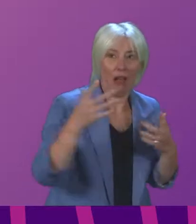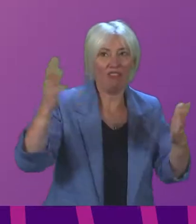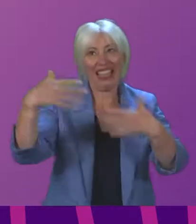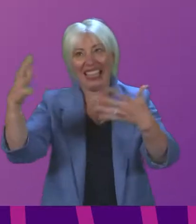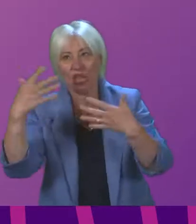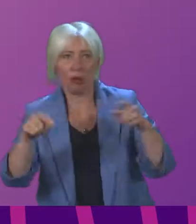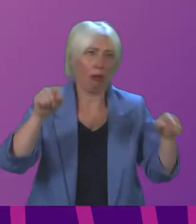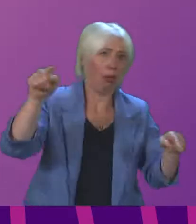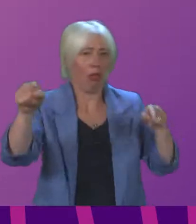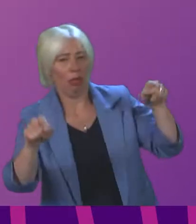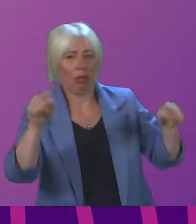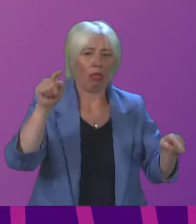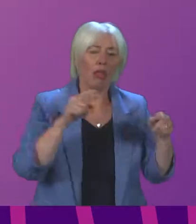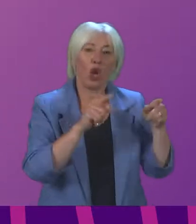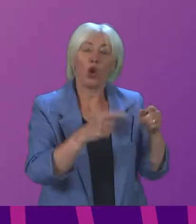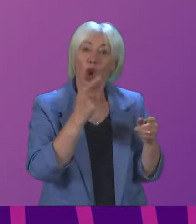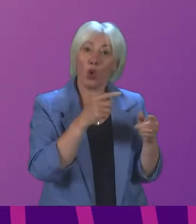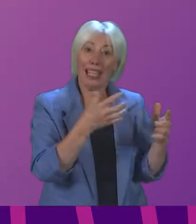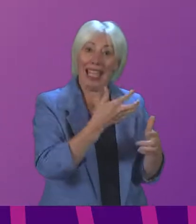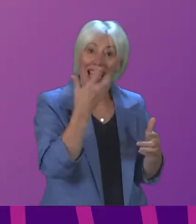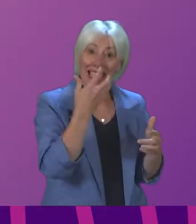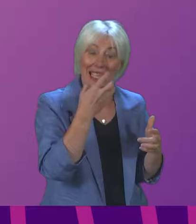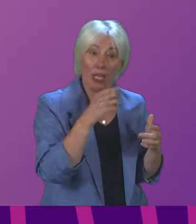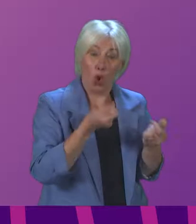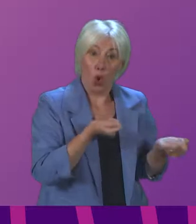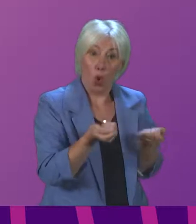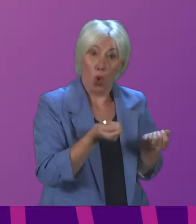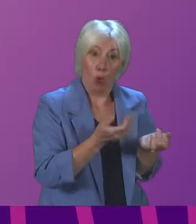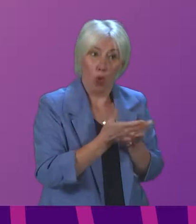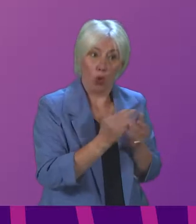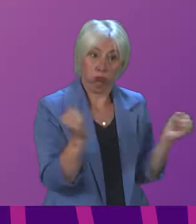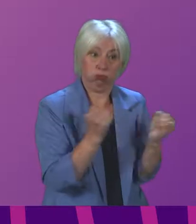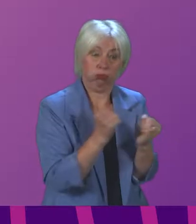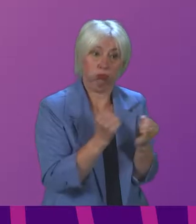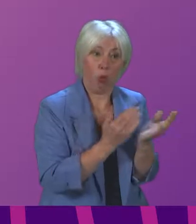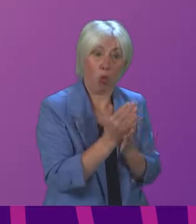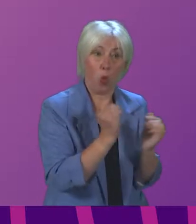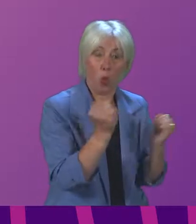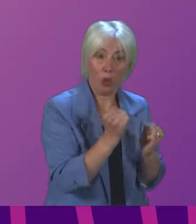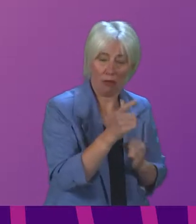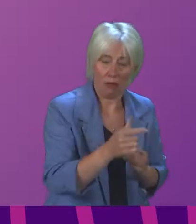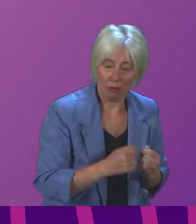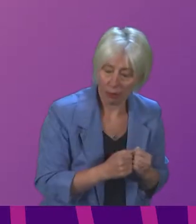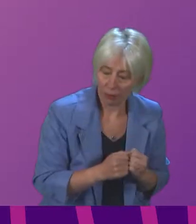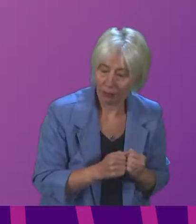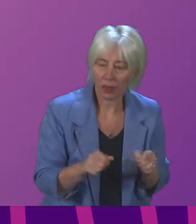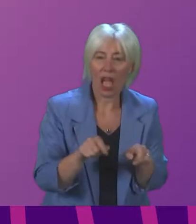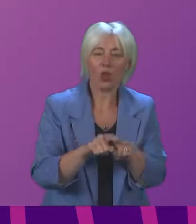systems, and whether heating systems would be able to cope with the worsening weather over the winter. We also took written